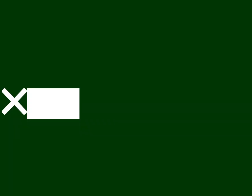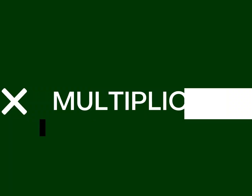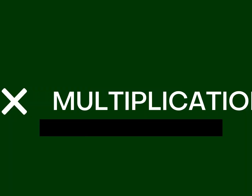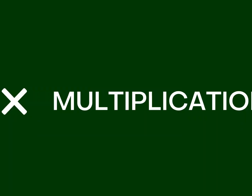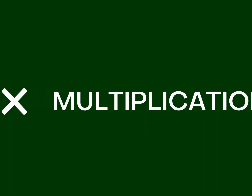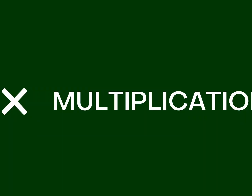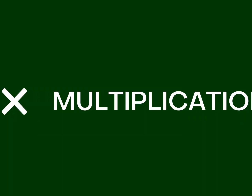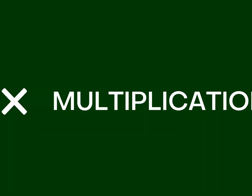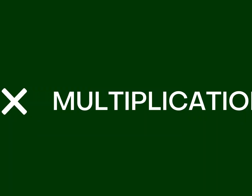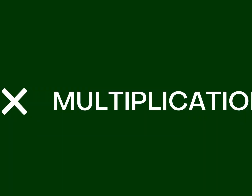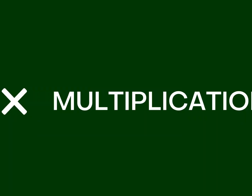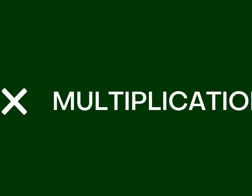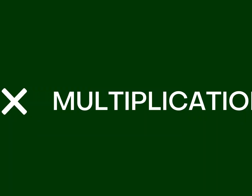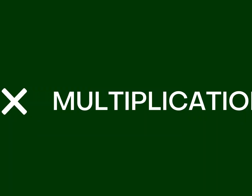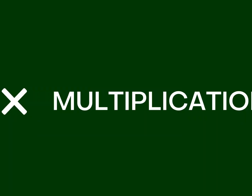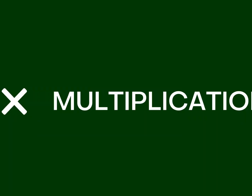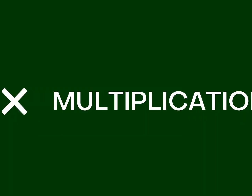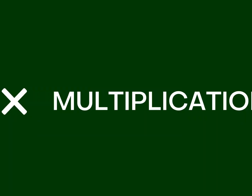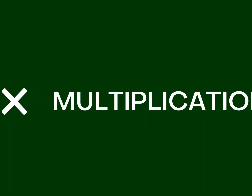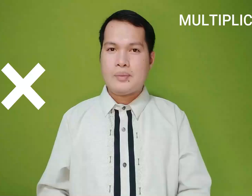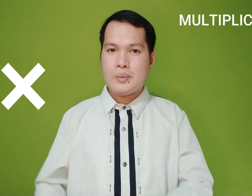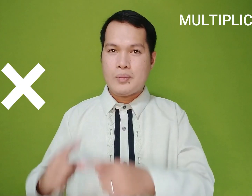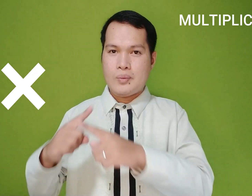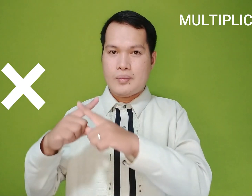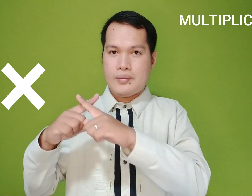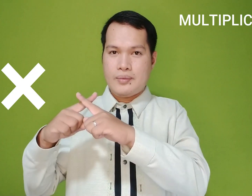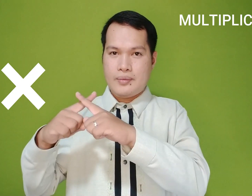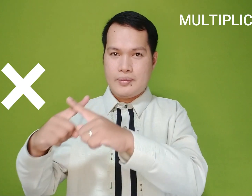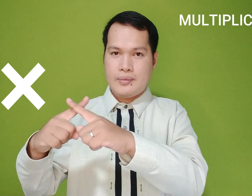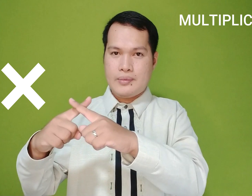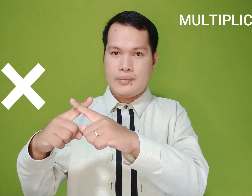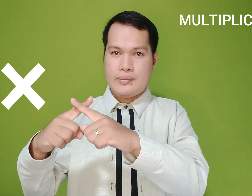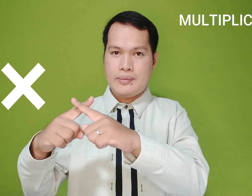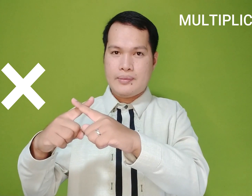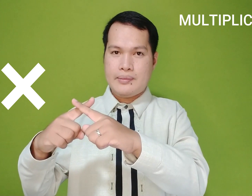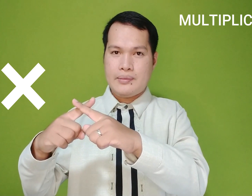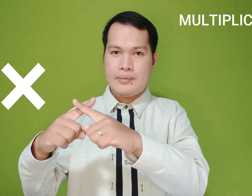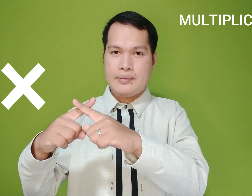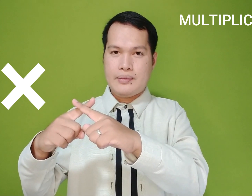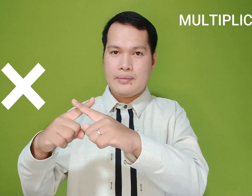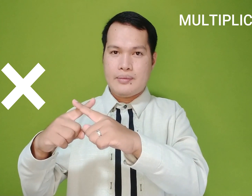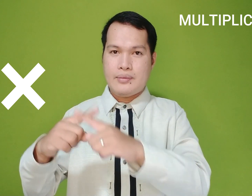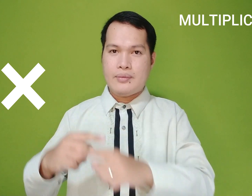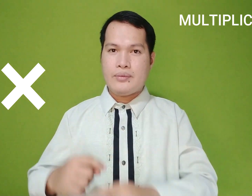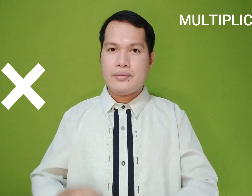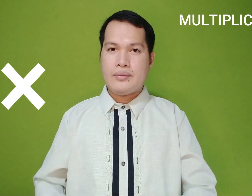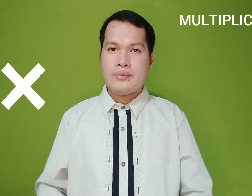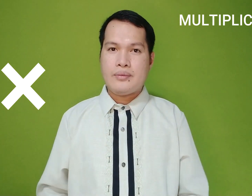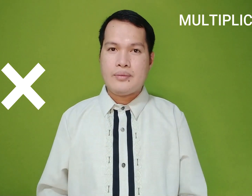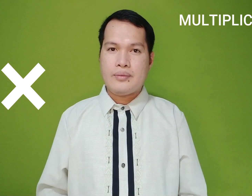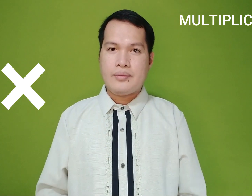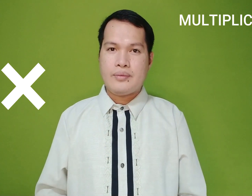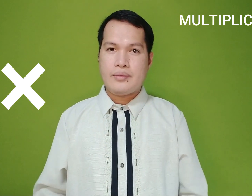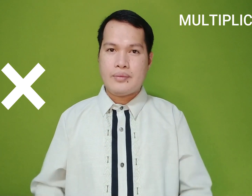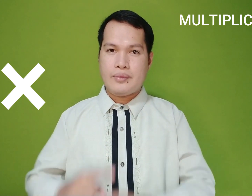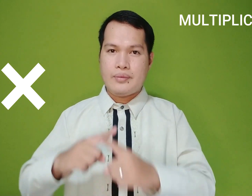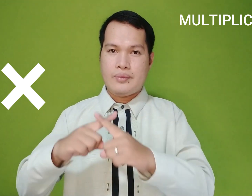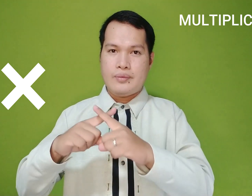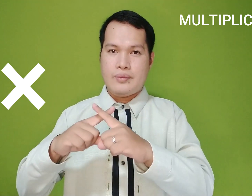multiplication we use salt air to denote multiplication or times